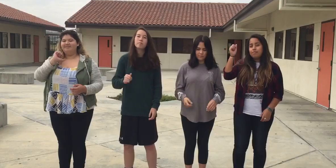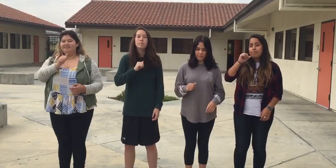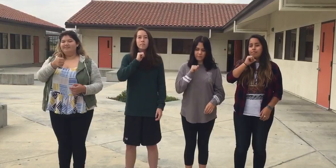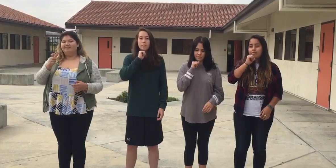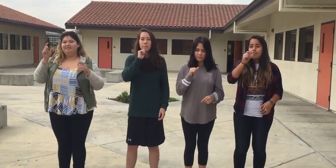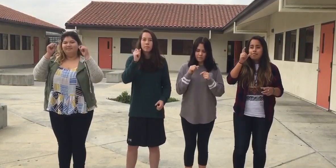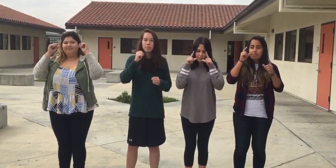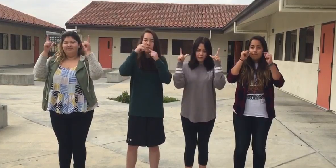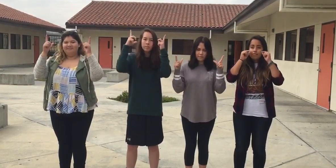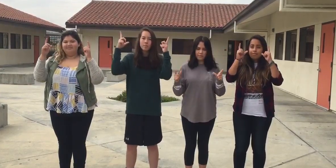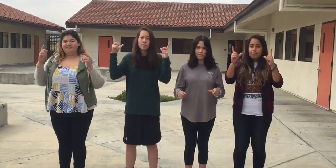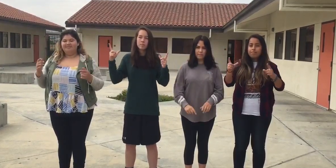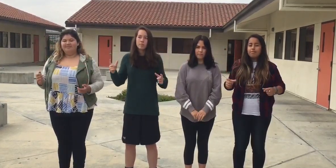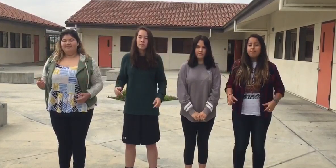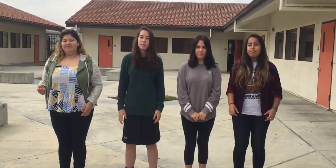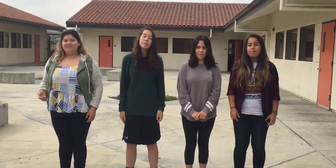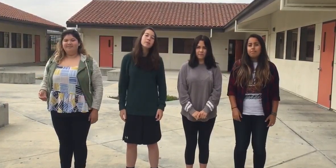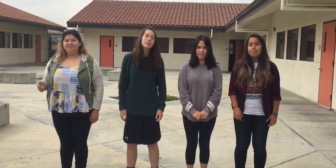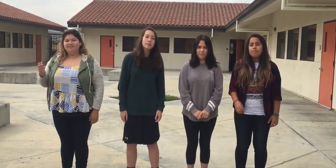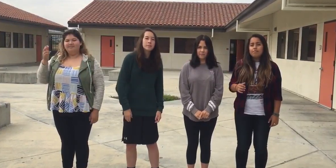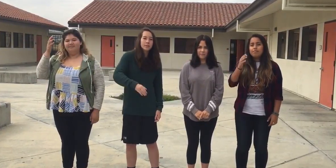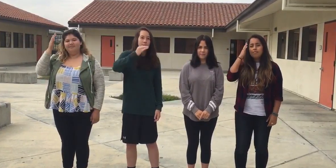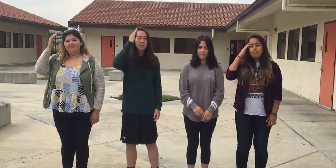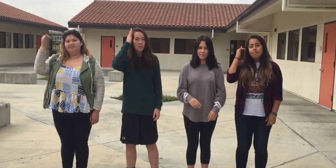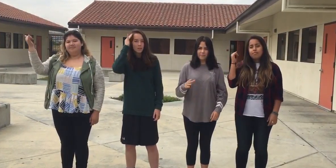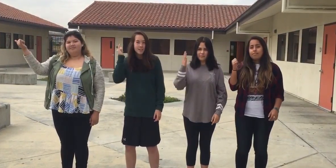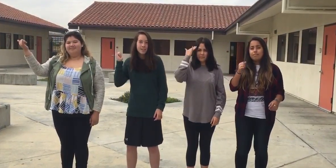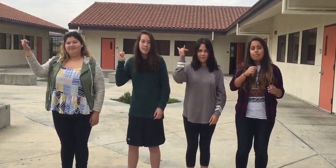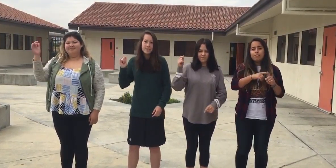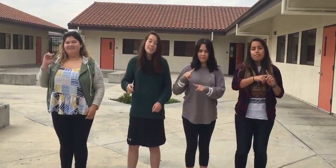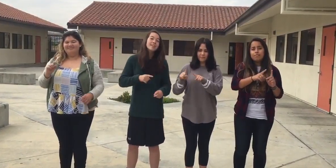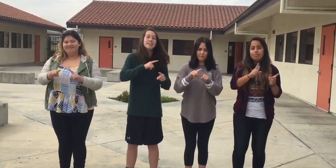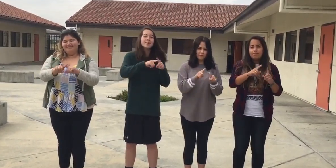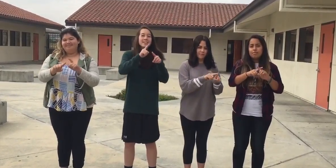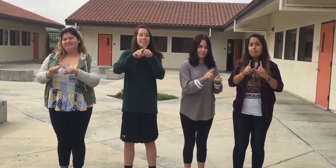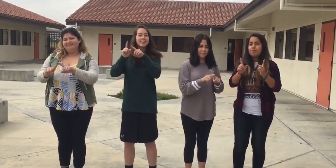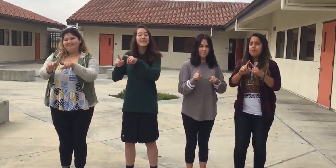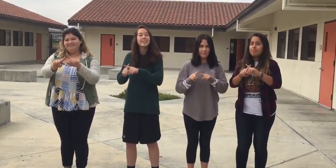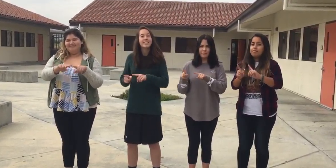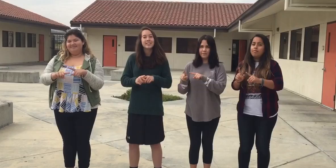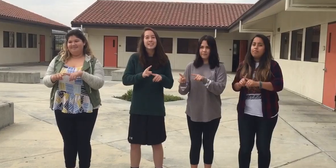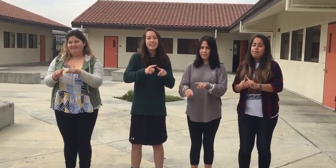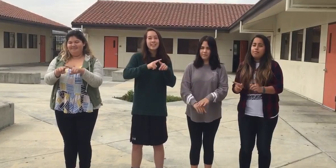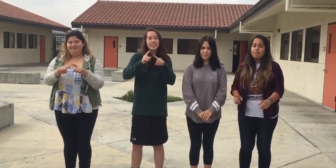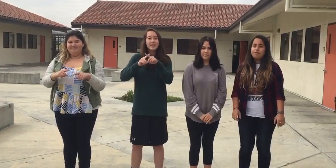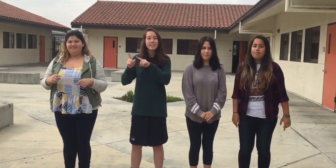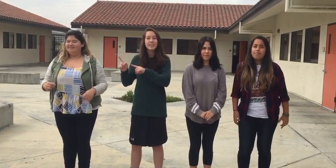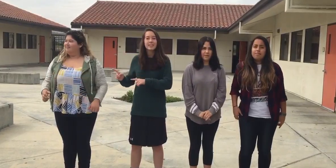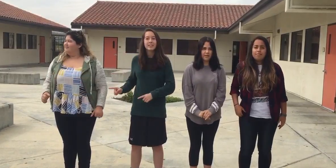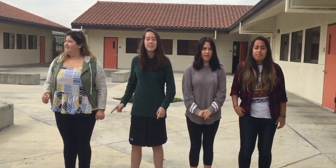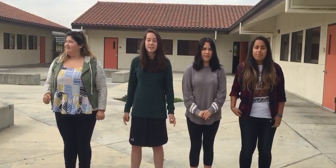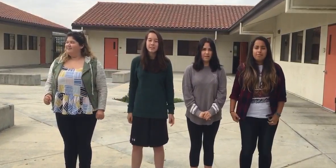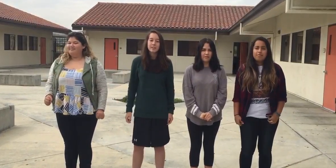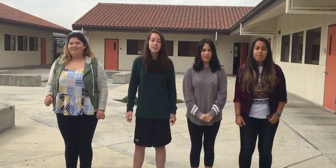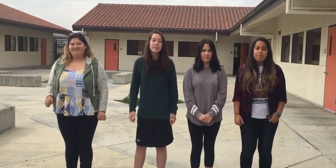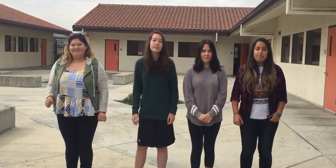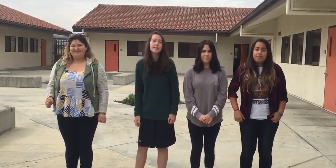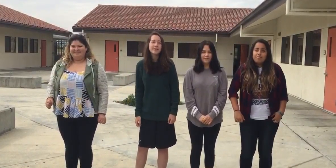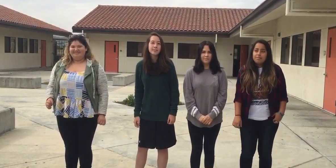slowly It's hard to say that I'd rather stay awake When I'm asleep